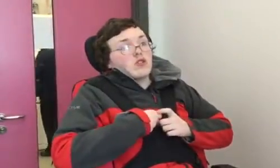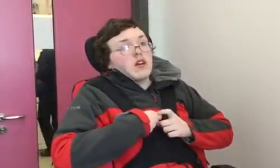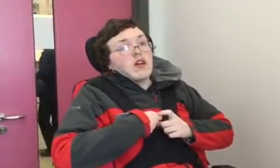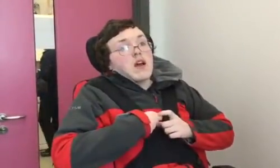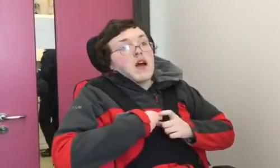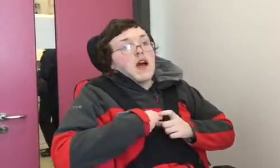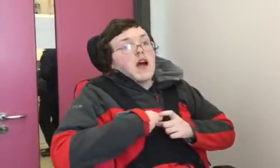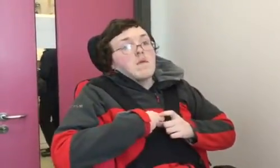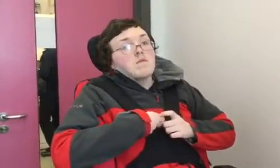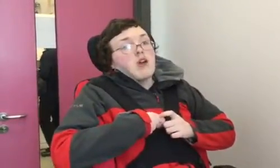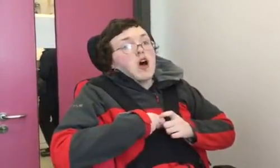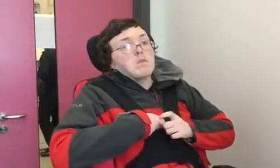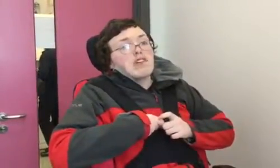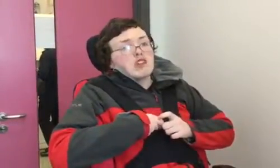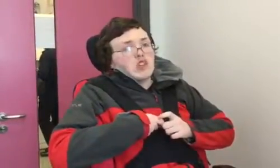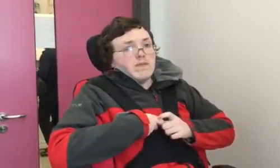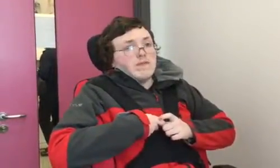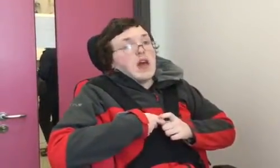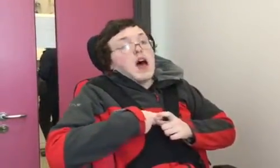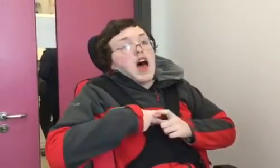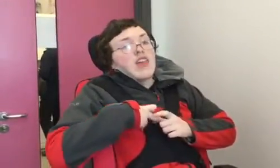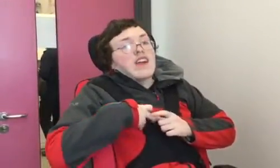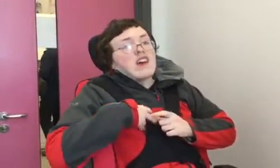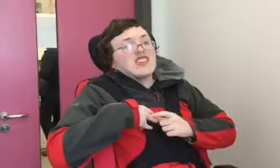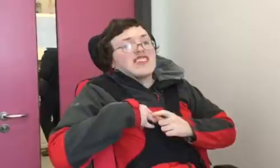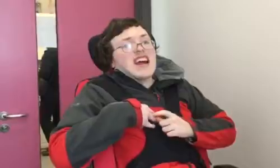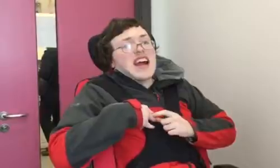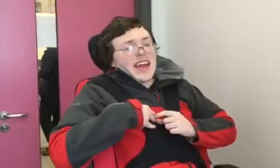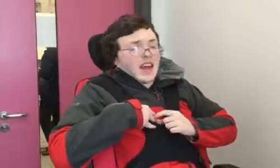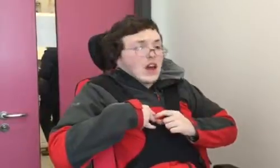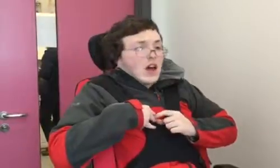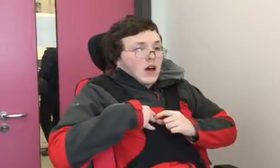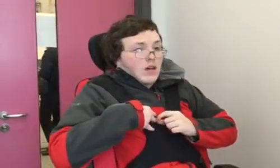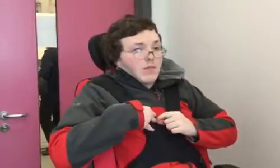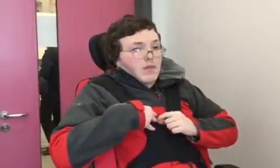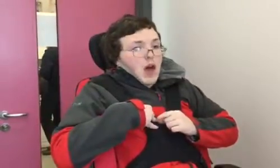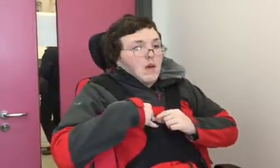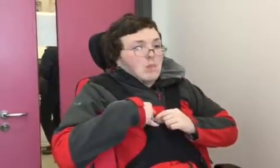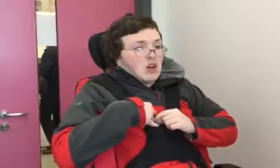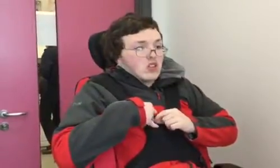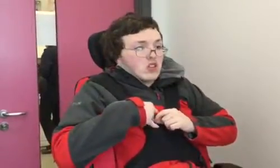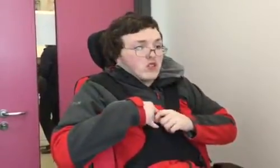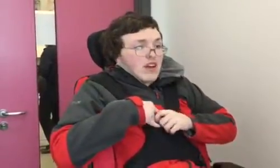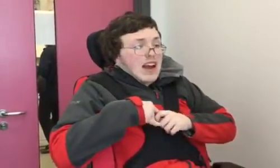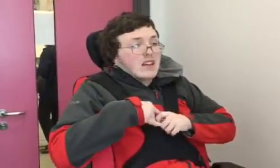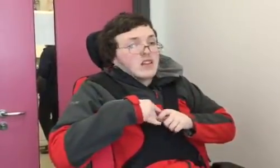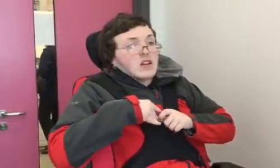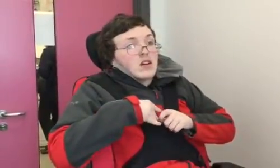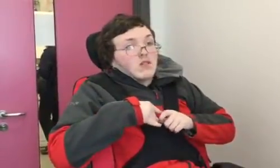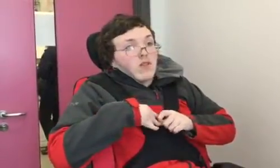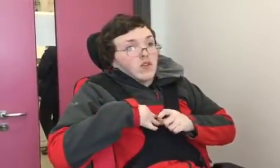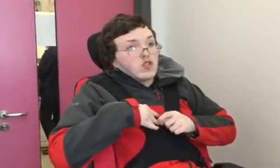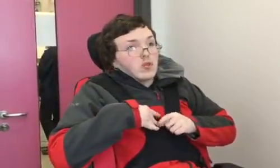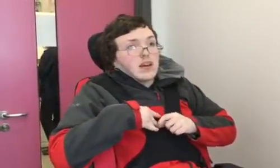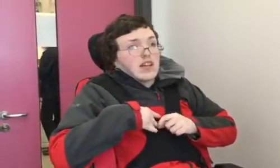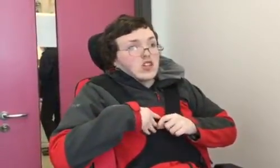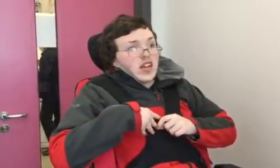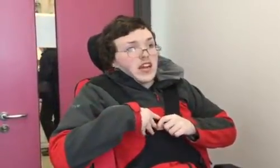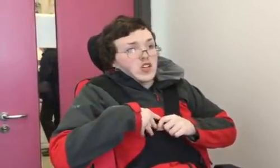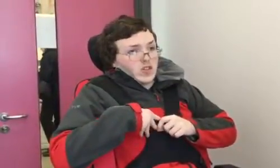oppression and they are denying a person's right to an education.